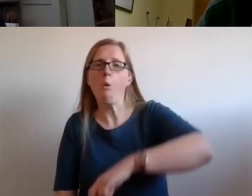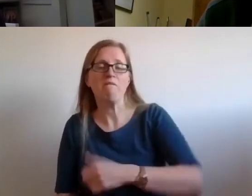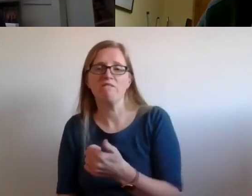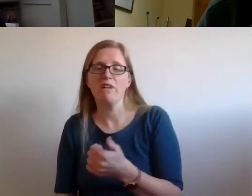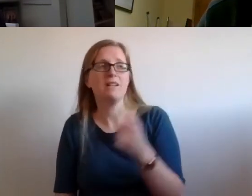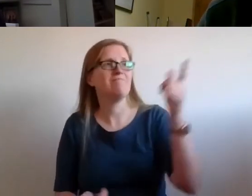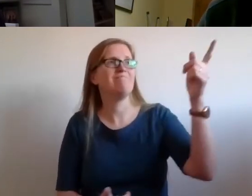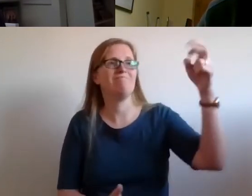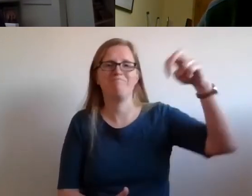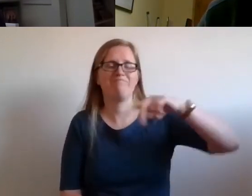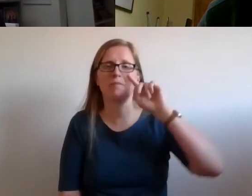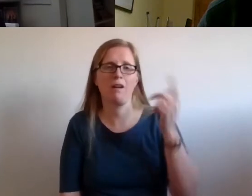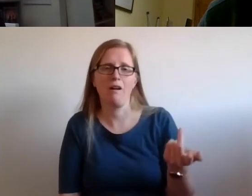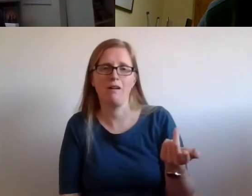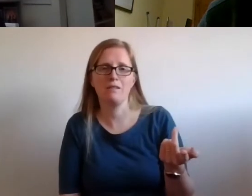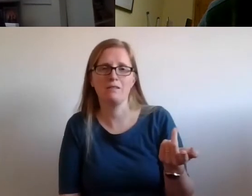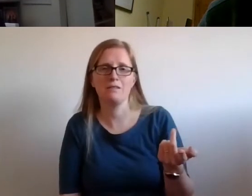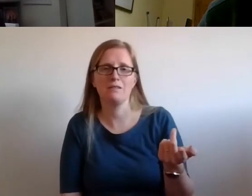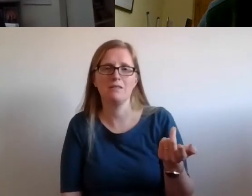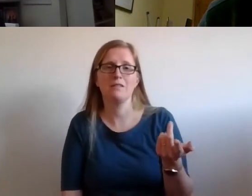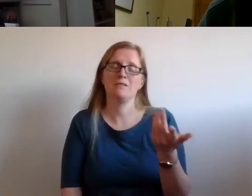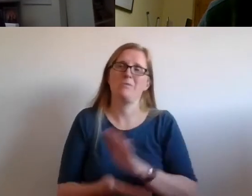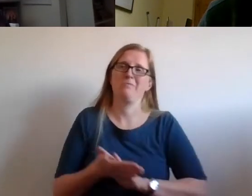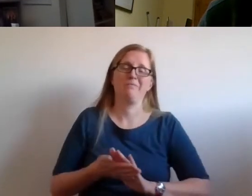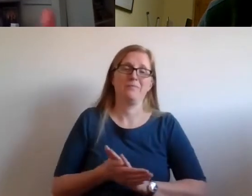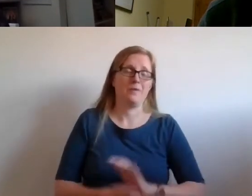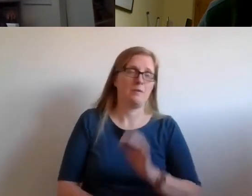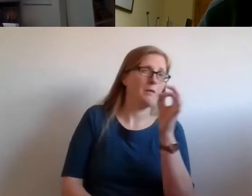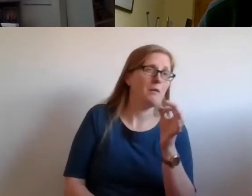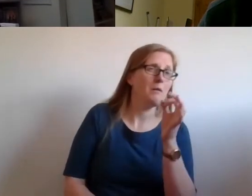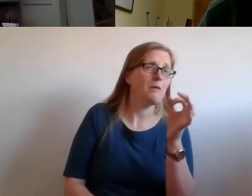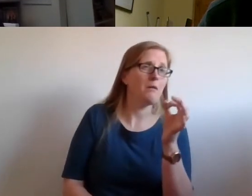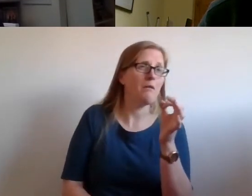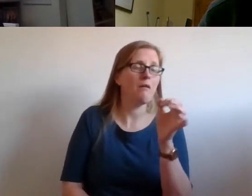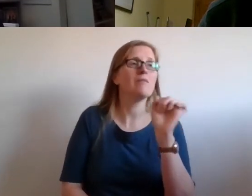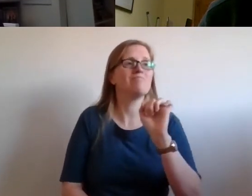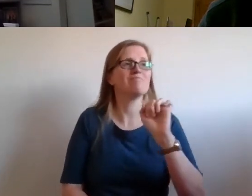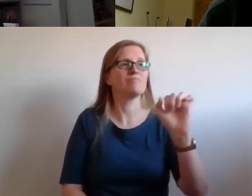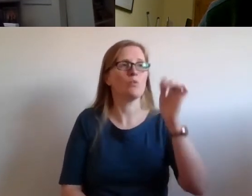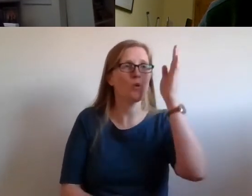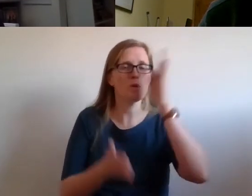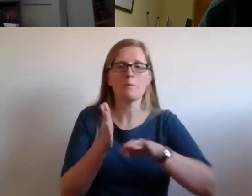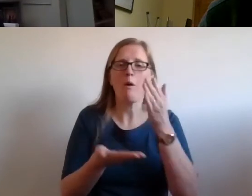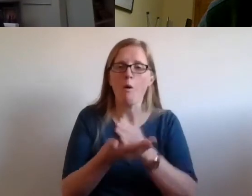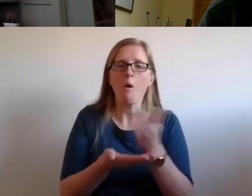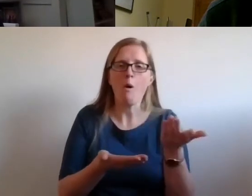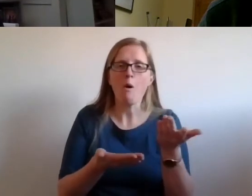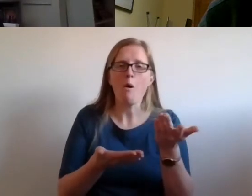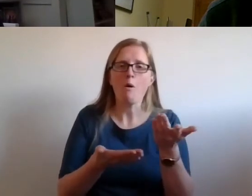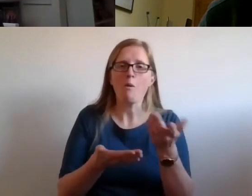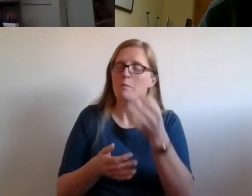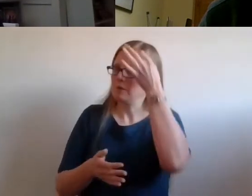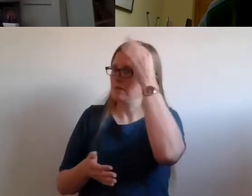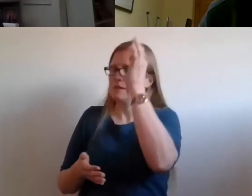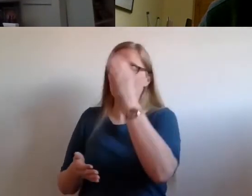that lived experience was then fed into the negotiations with the City